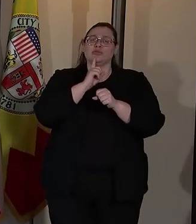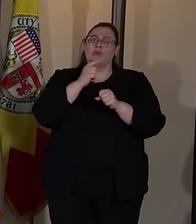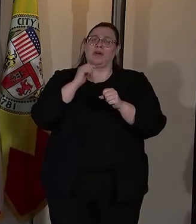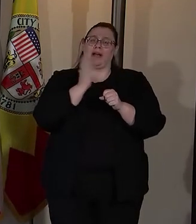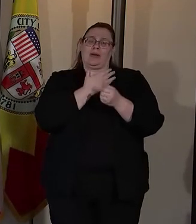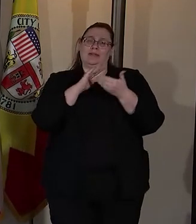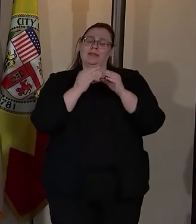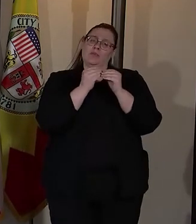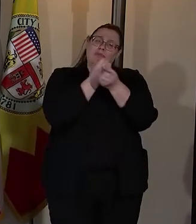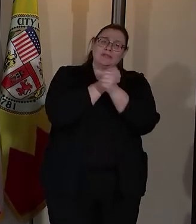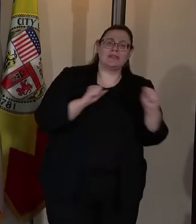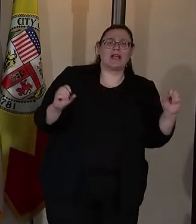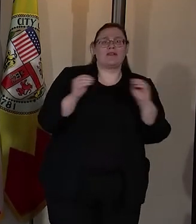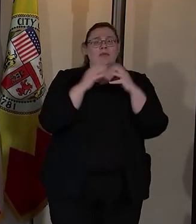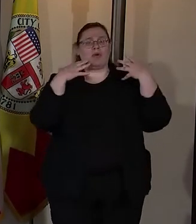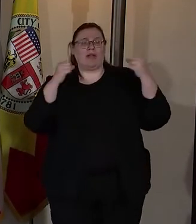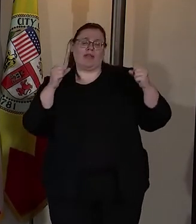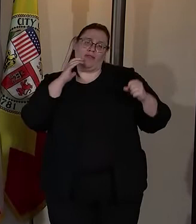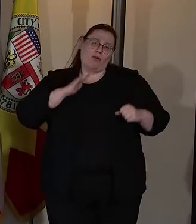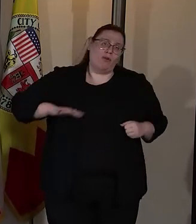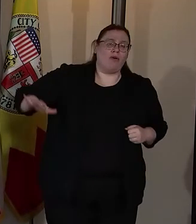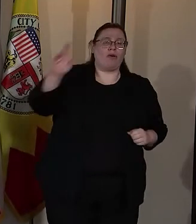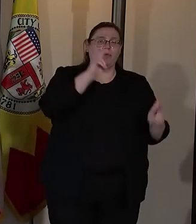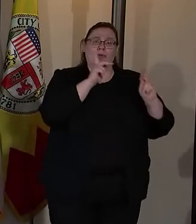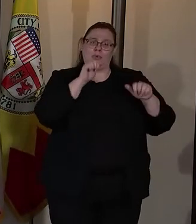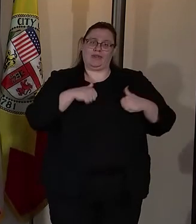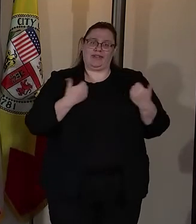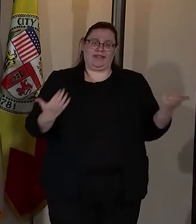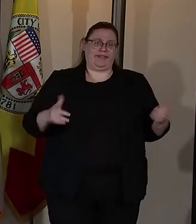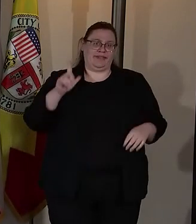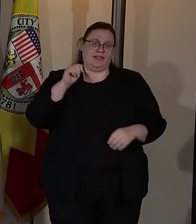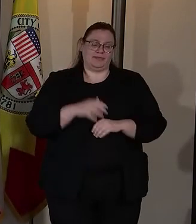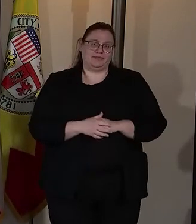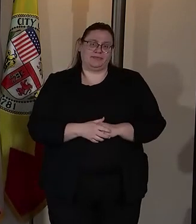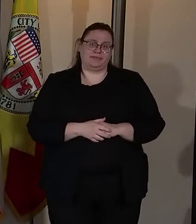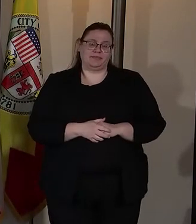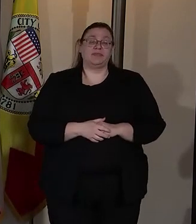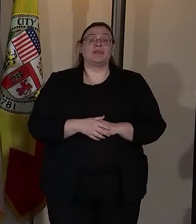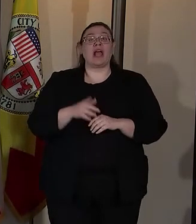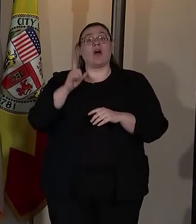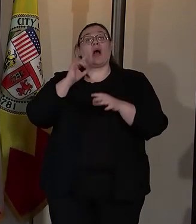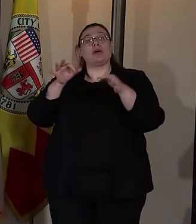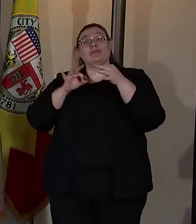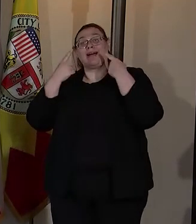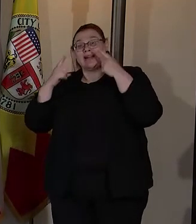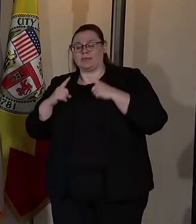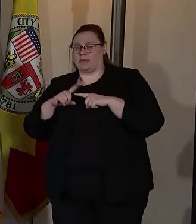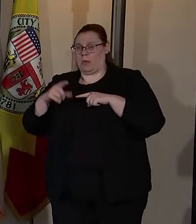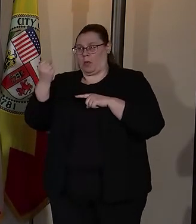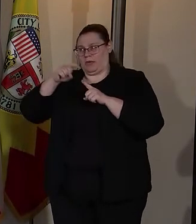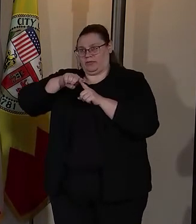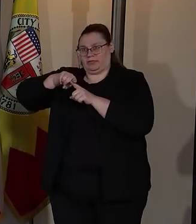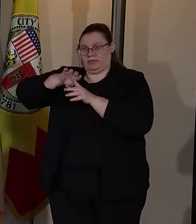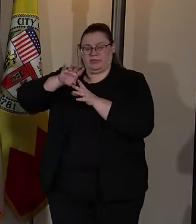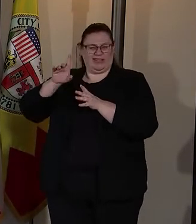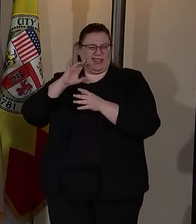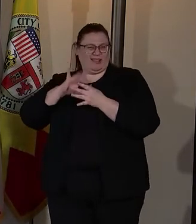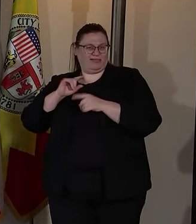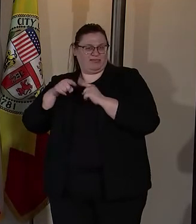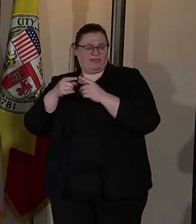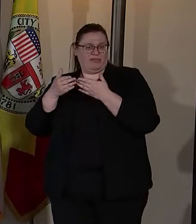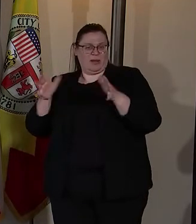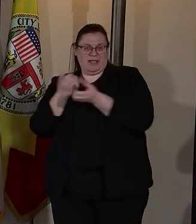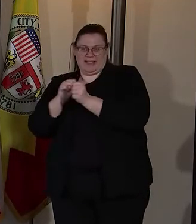city for all Los Angeles residents. Before we get to tonight's important announcement about public safety,